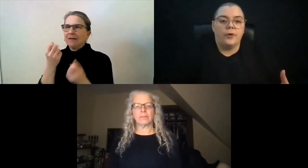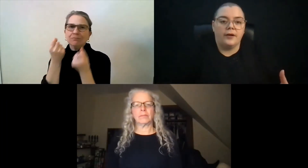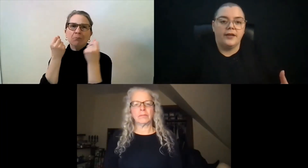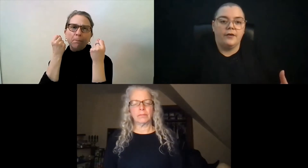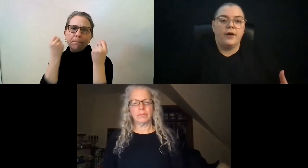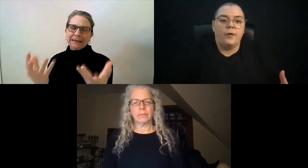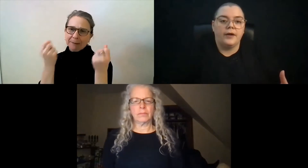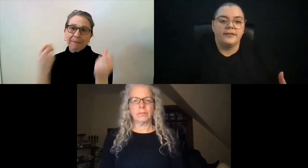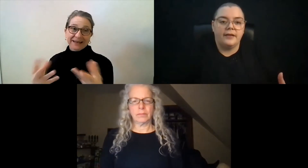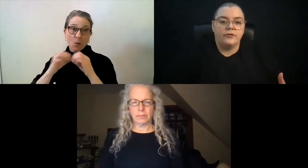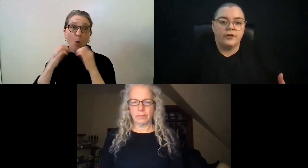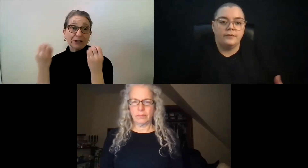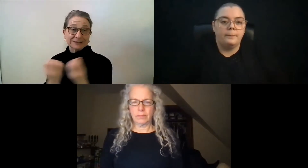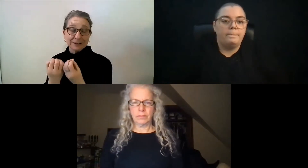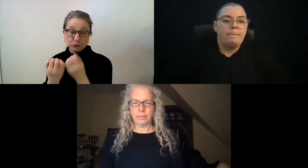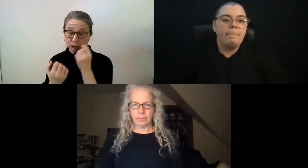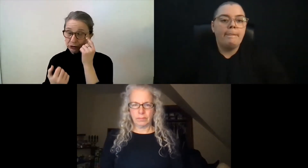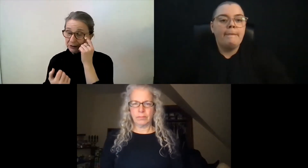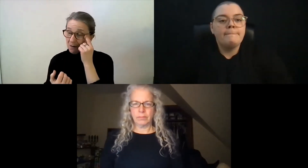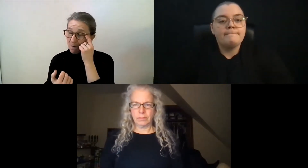larger hearing organization.